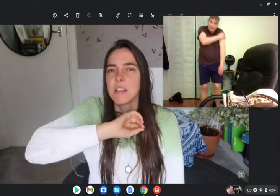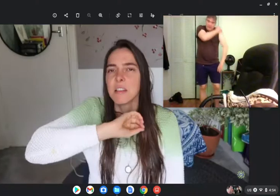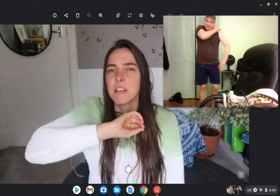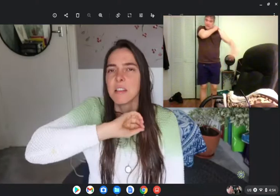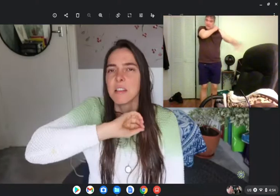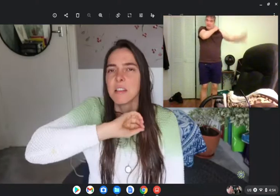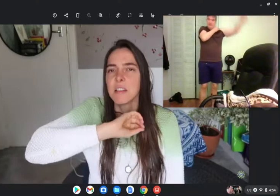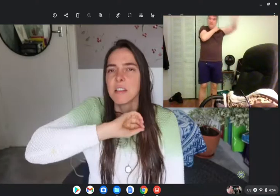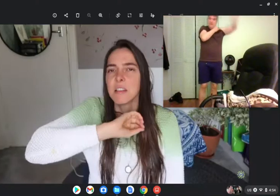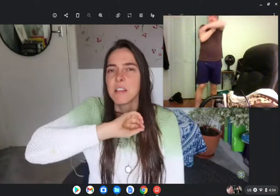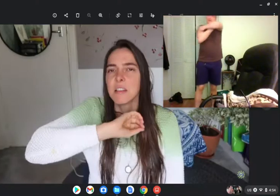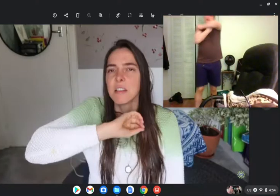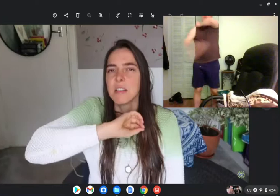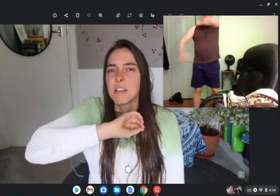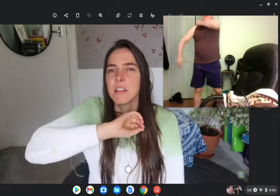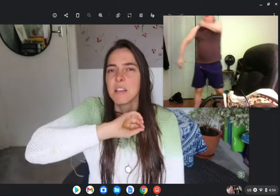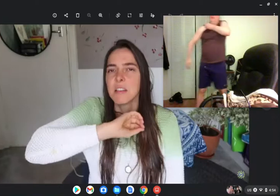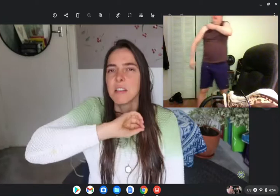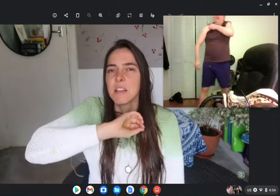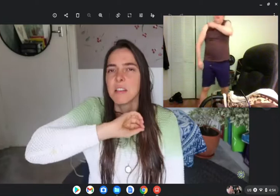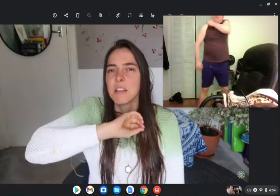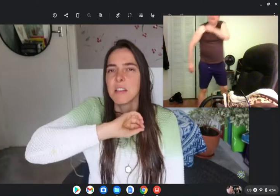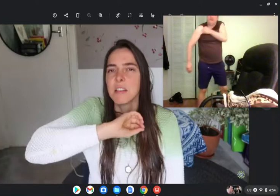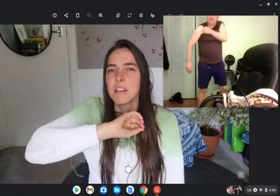this mr. pose